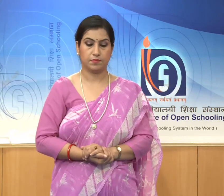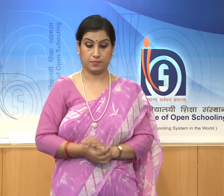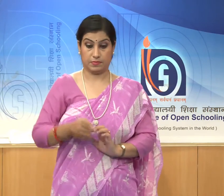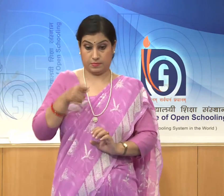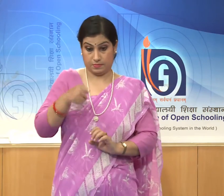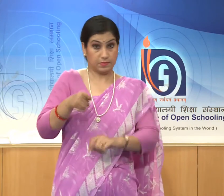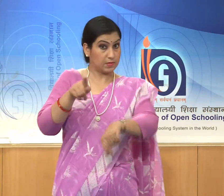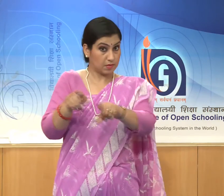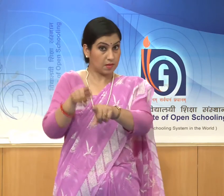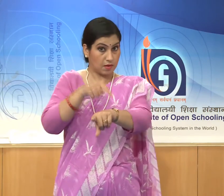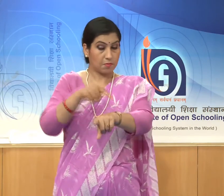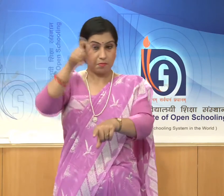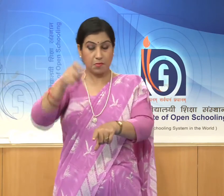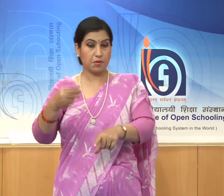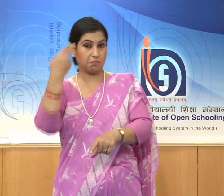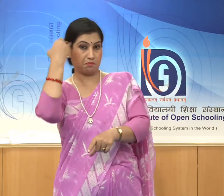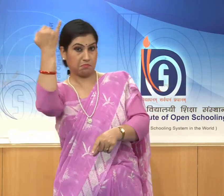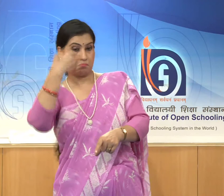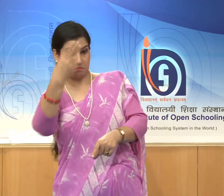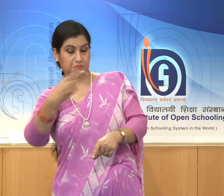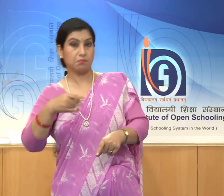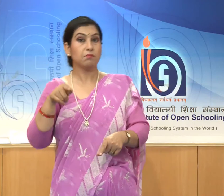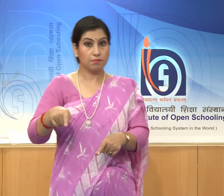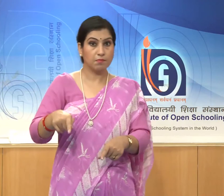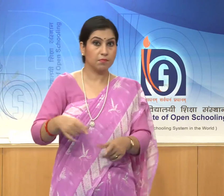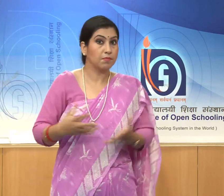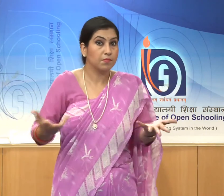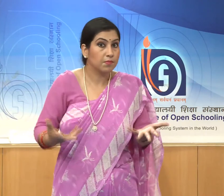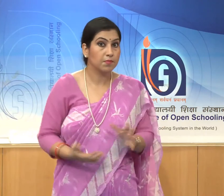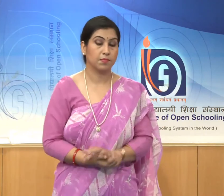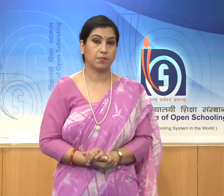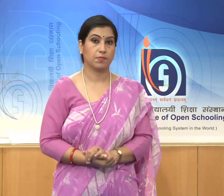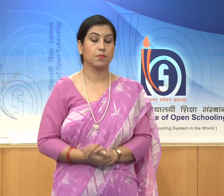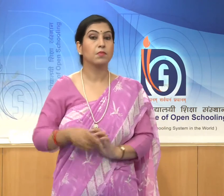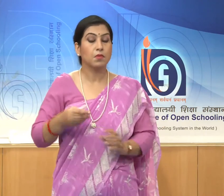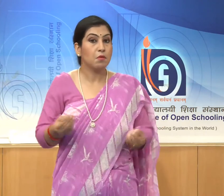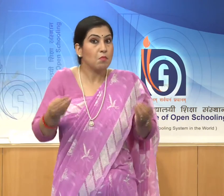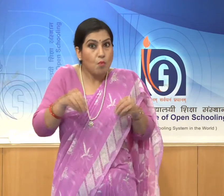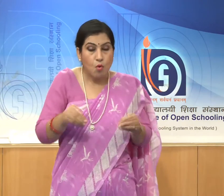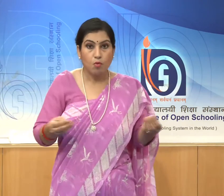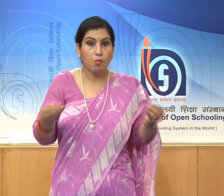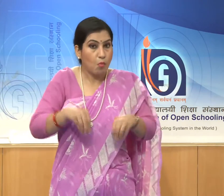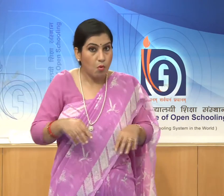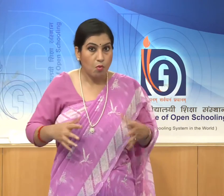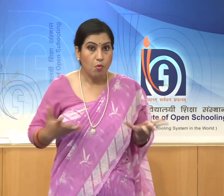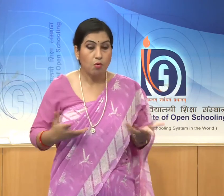Artists of this time had become more and more proficient